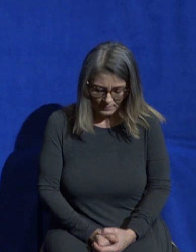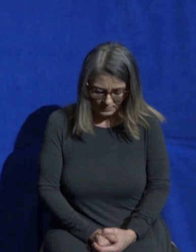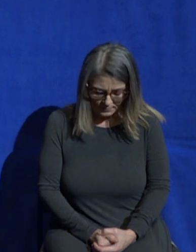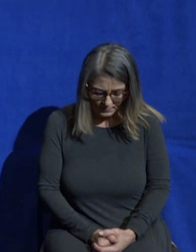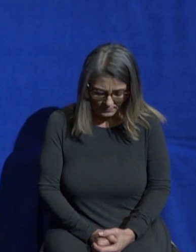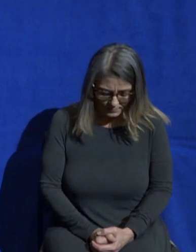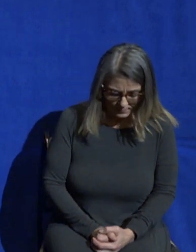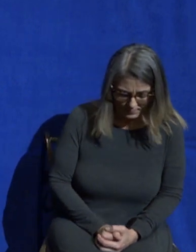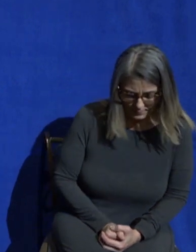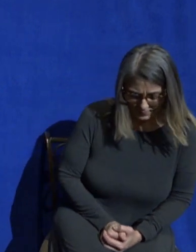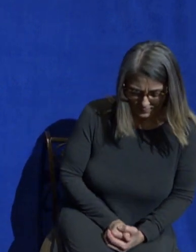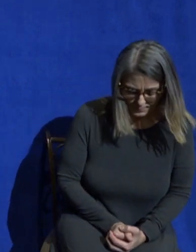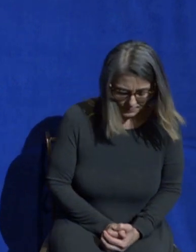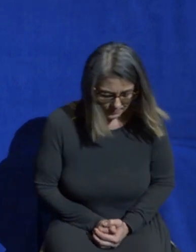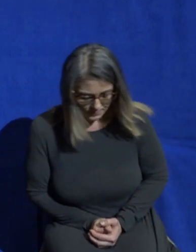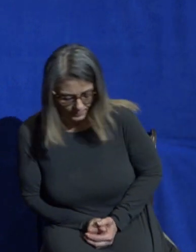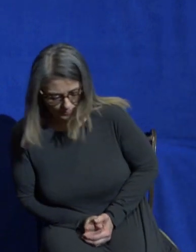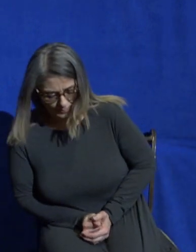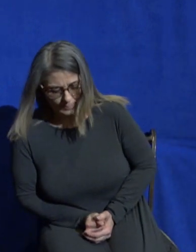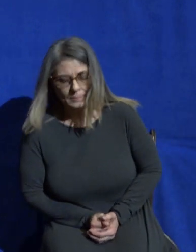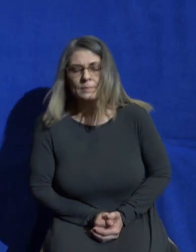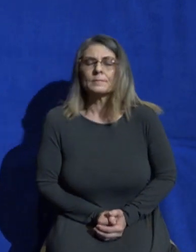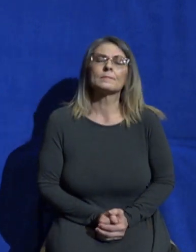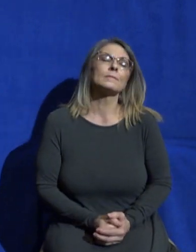we thank you for the gift of your presence